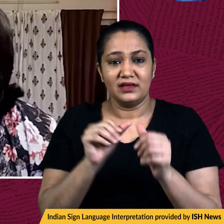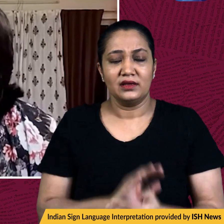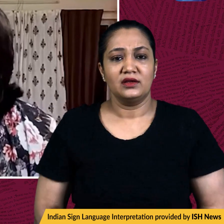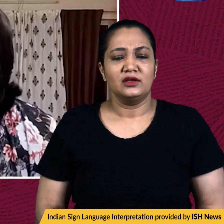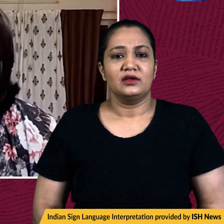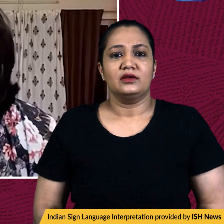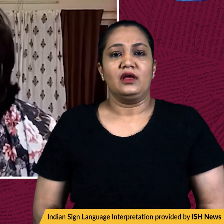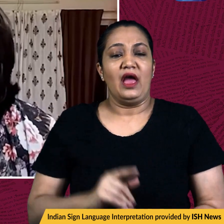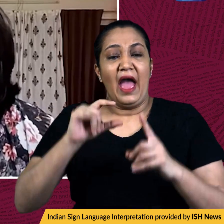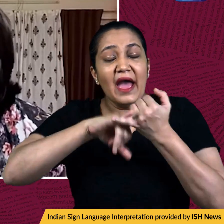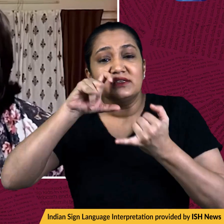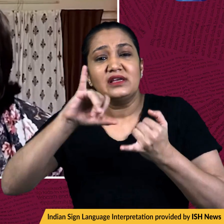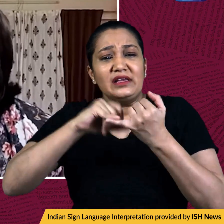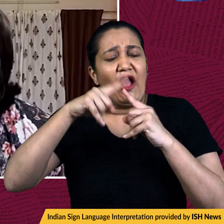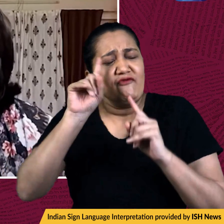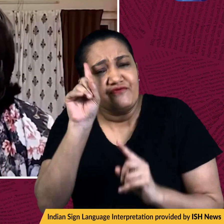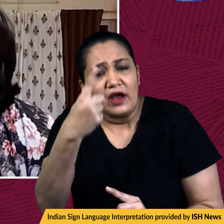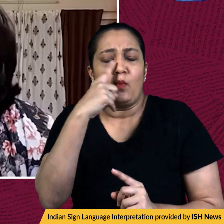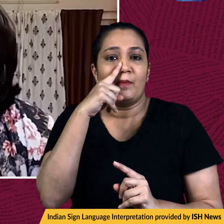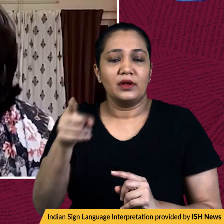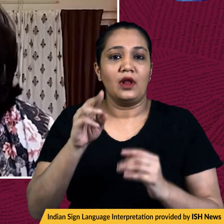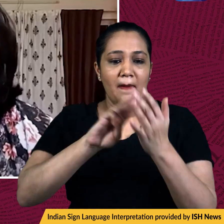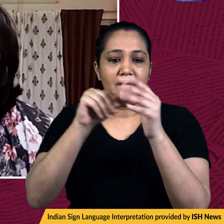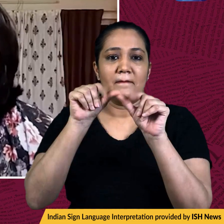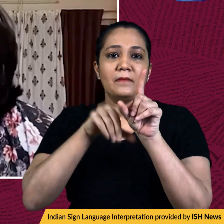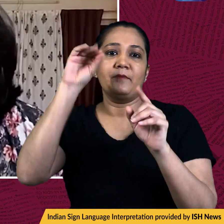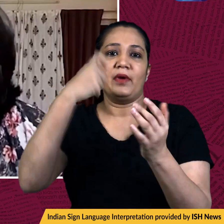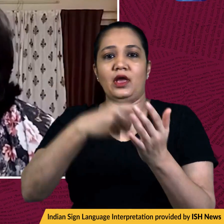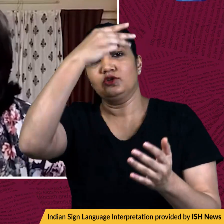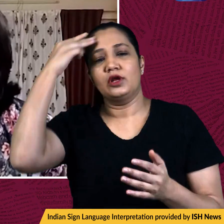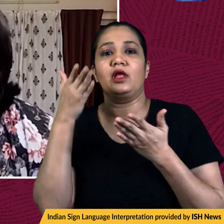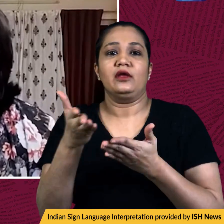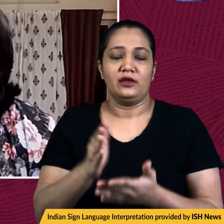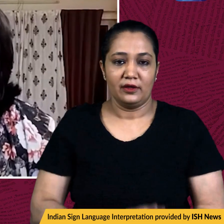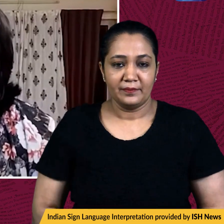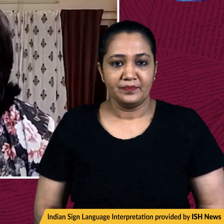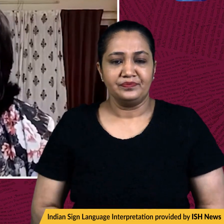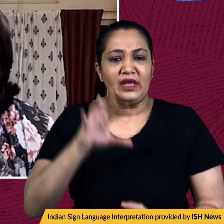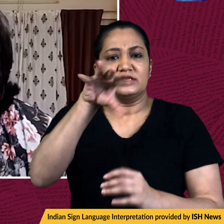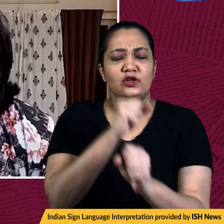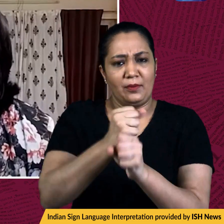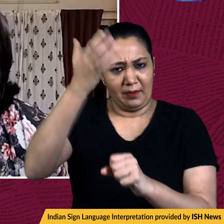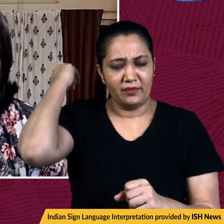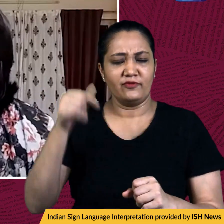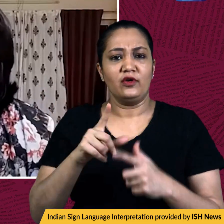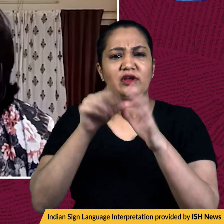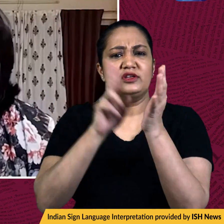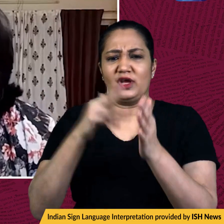the first Dalit woman to hold the post of the mayor of Chennai. Now, state government had passed an order in January this year,